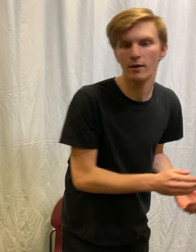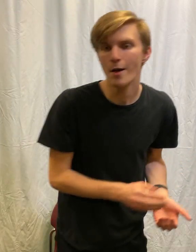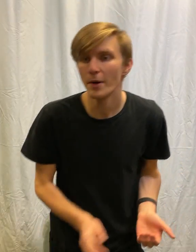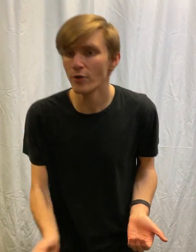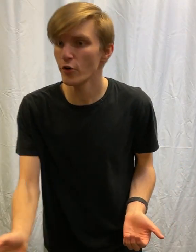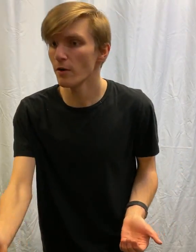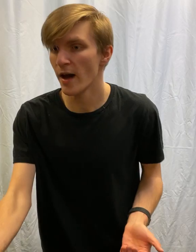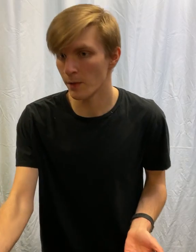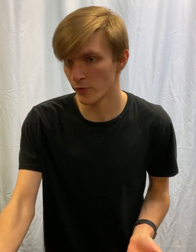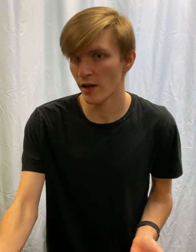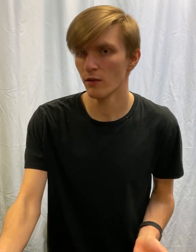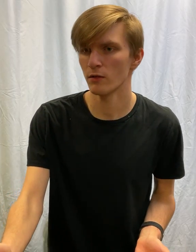Bonjour, mademoiselle.